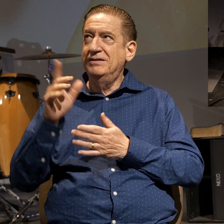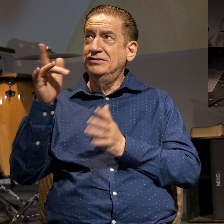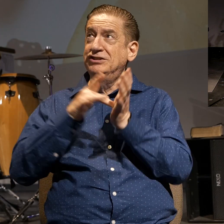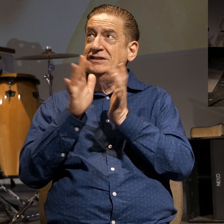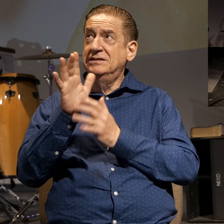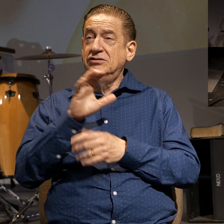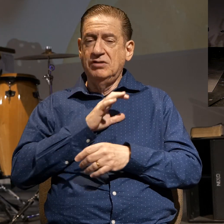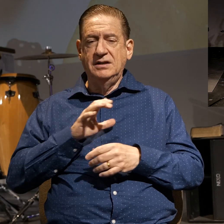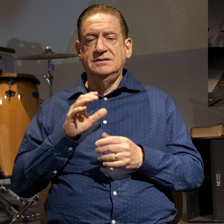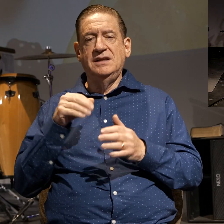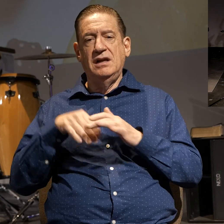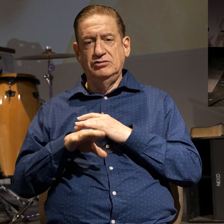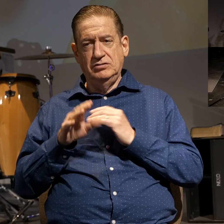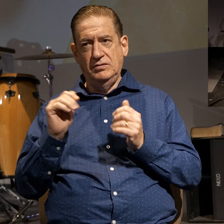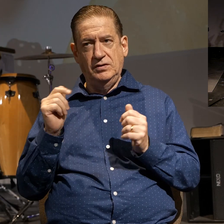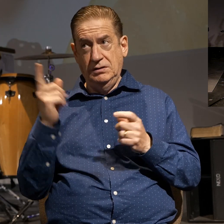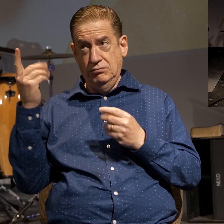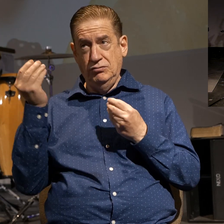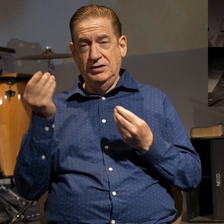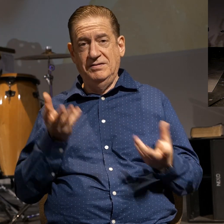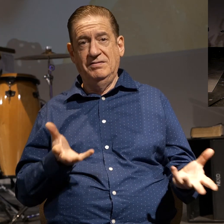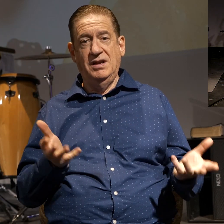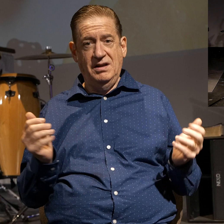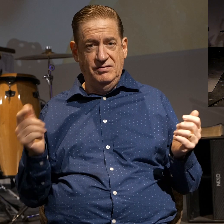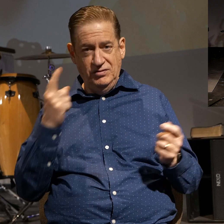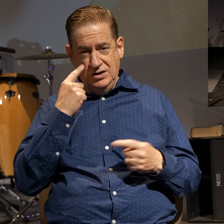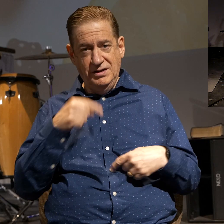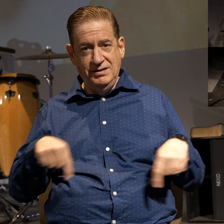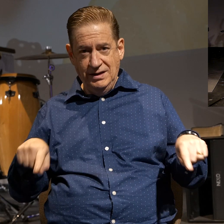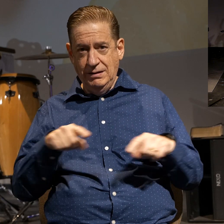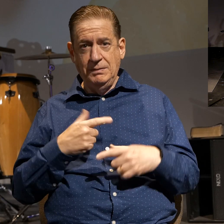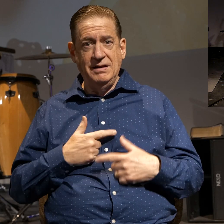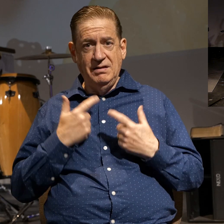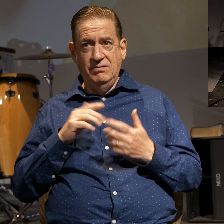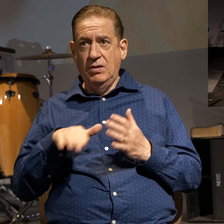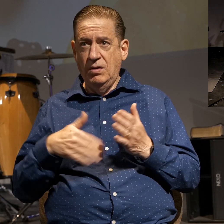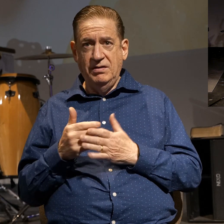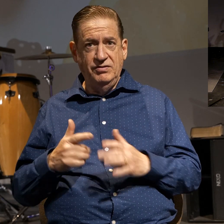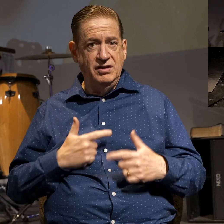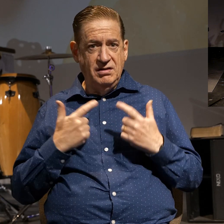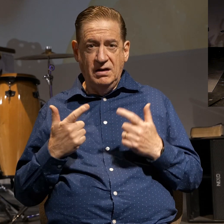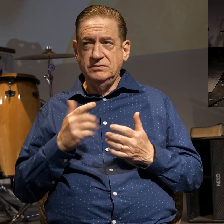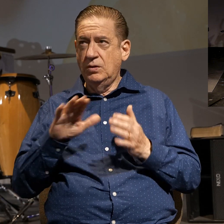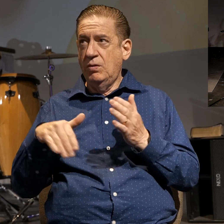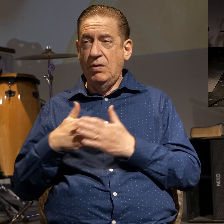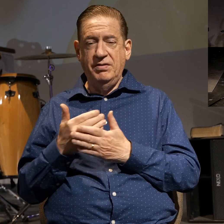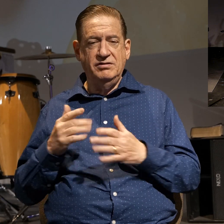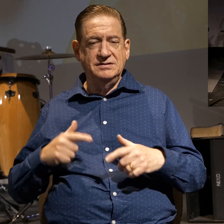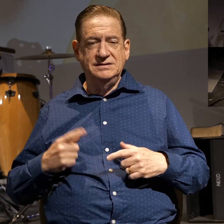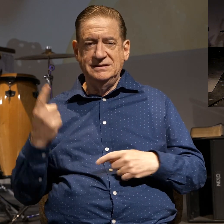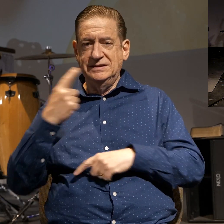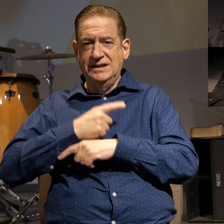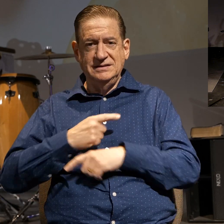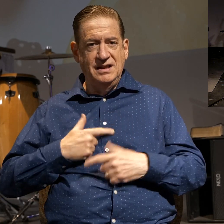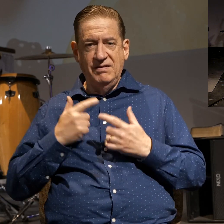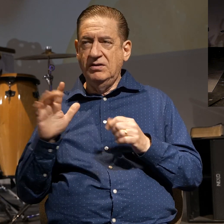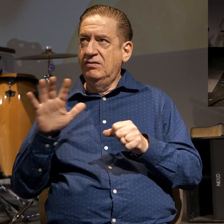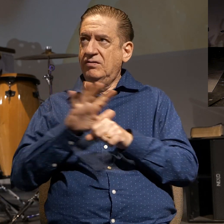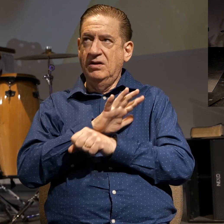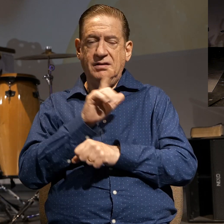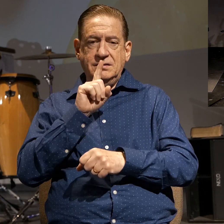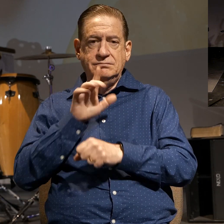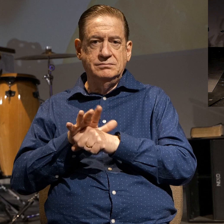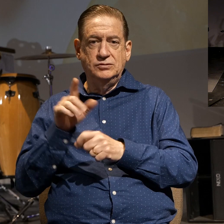that he has provided for them as they live all of their lives all the days of their lives fully devoted to him